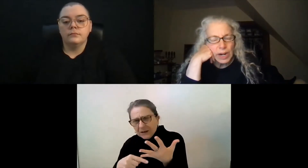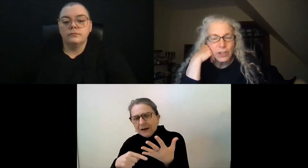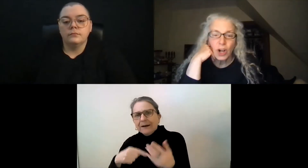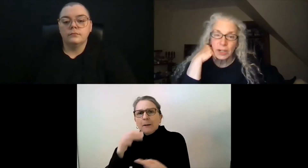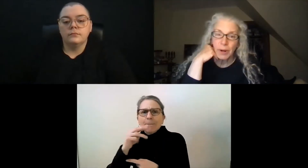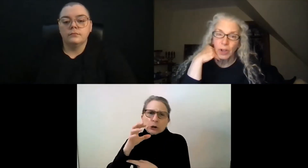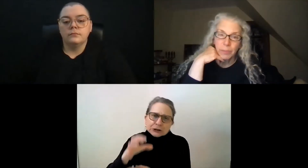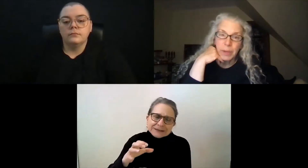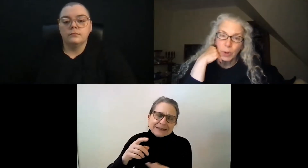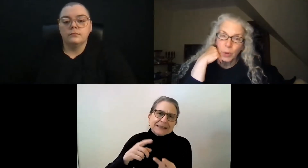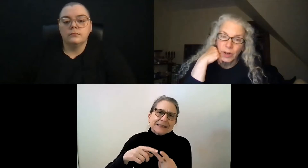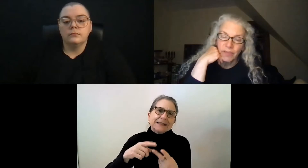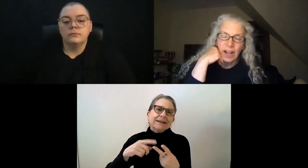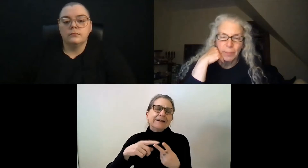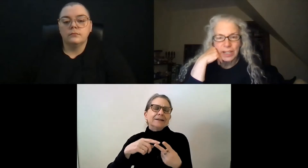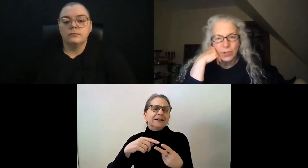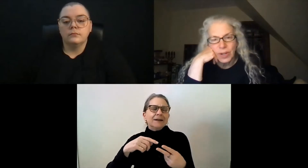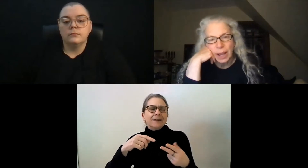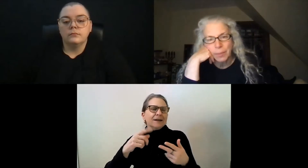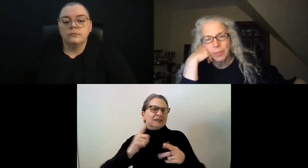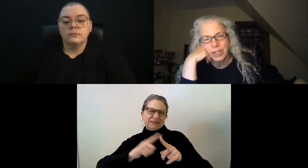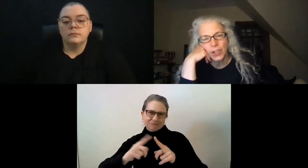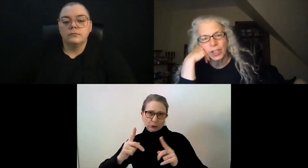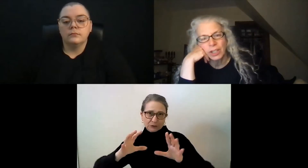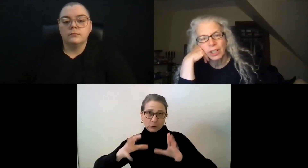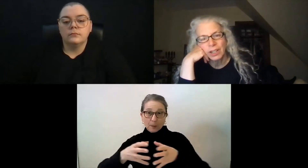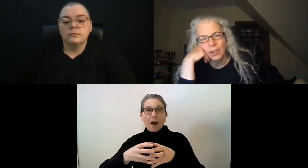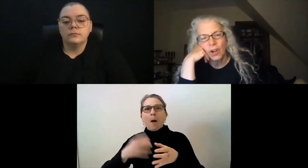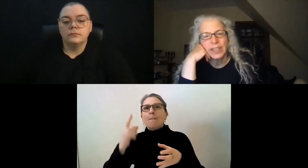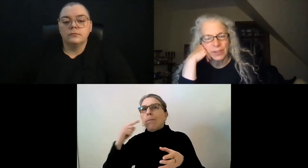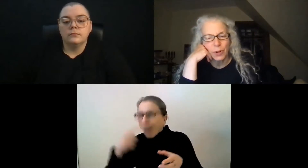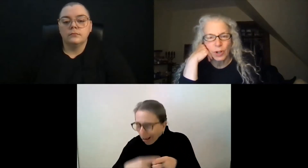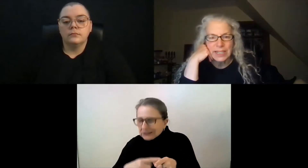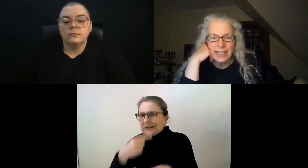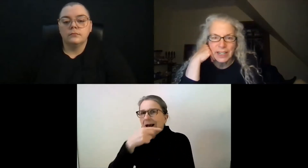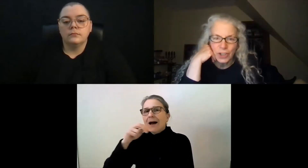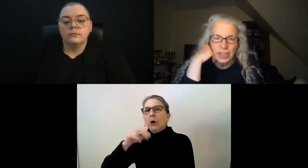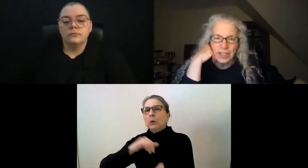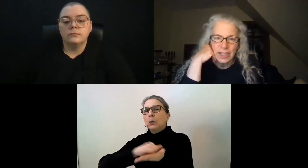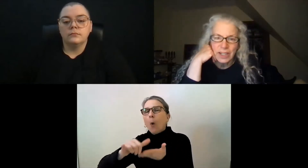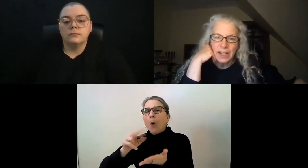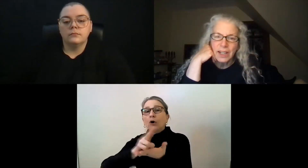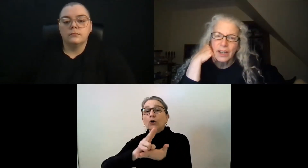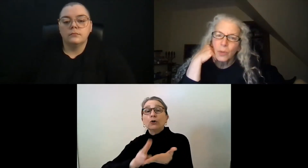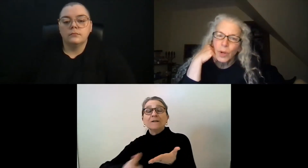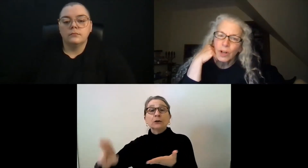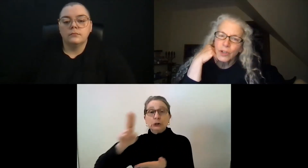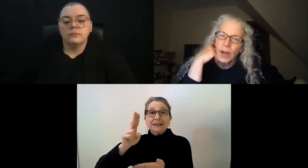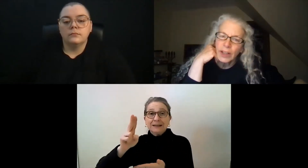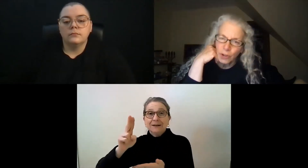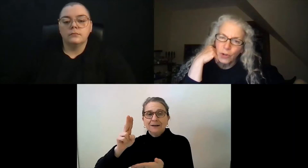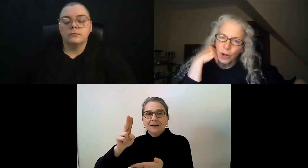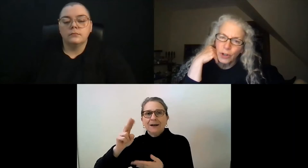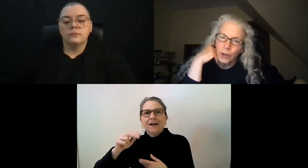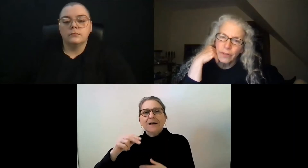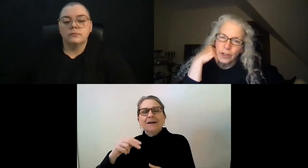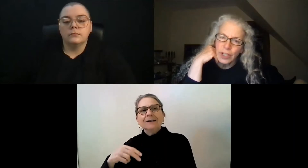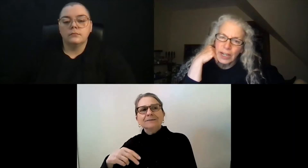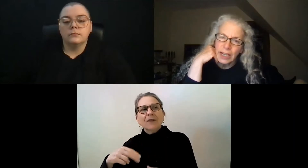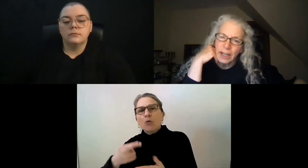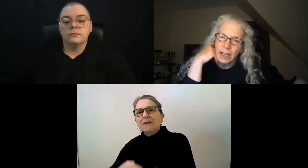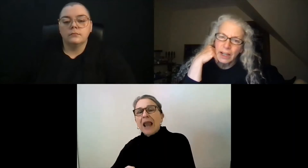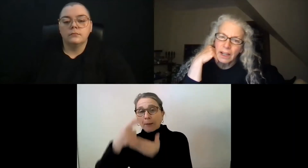When I talked about all the people who were involved, Mass Rehab Commission, all the different organizations. We also had the New York